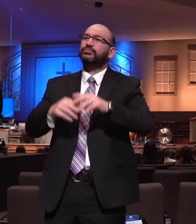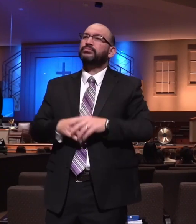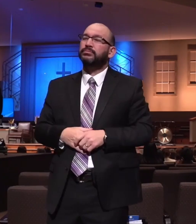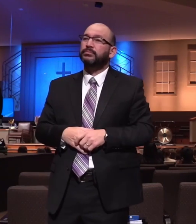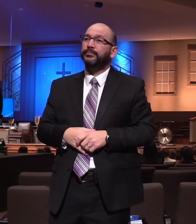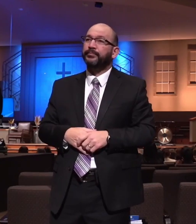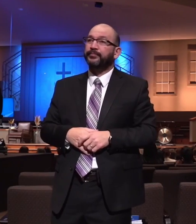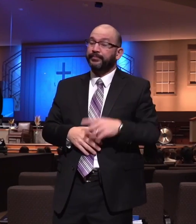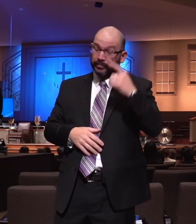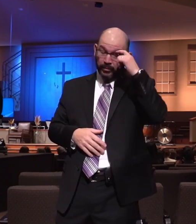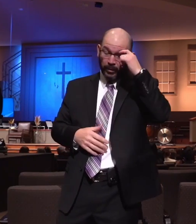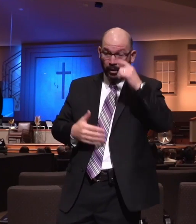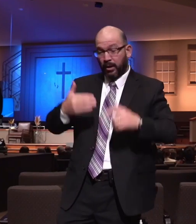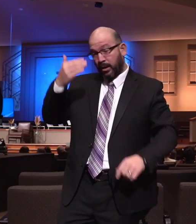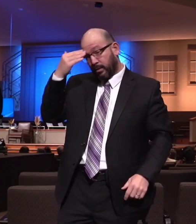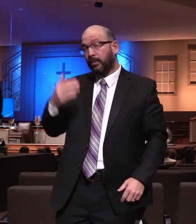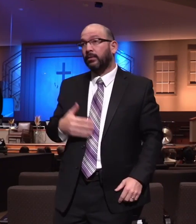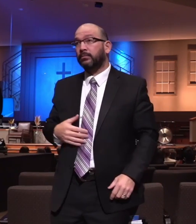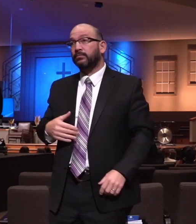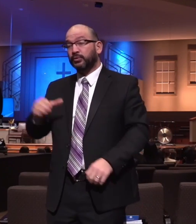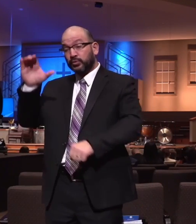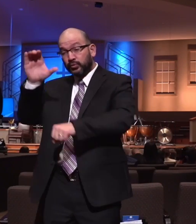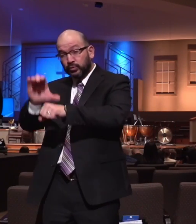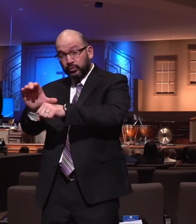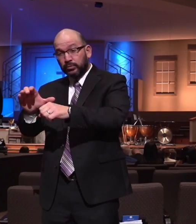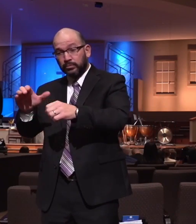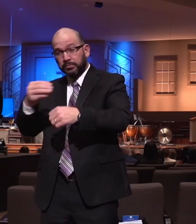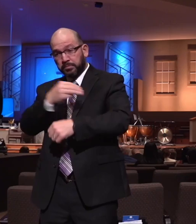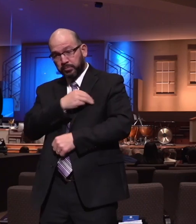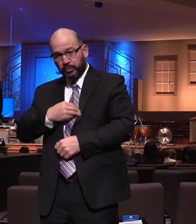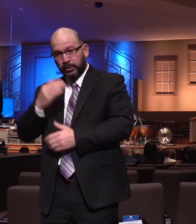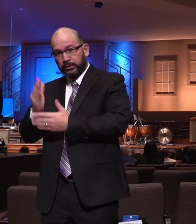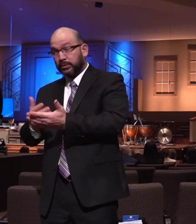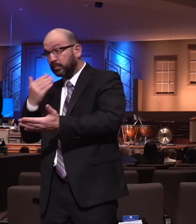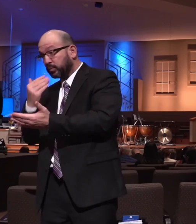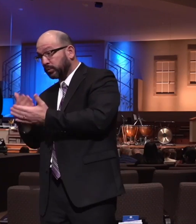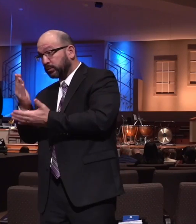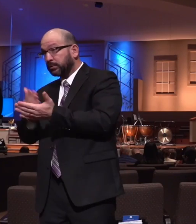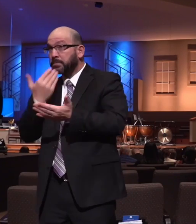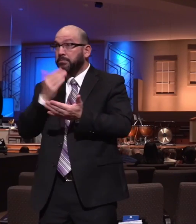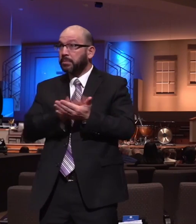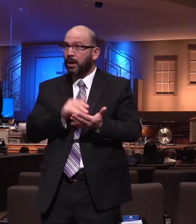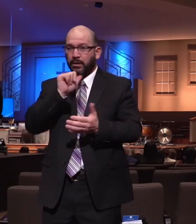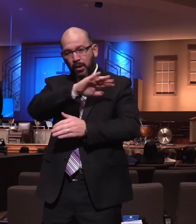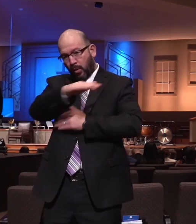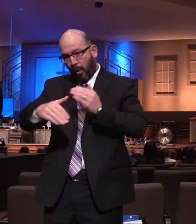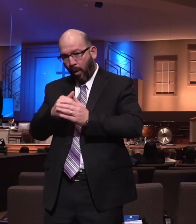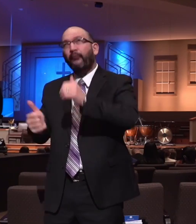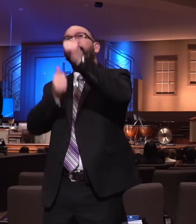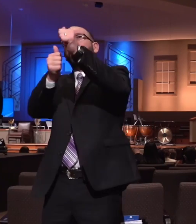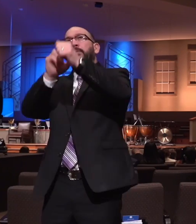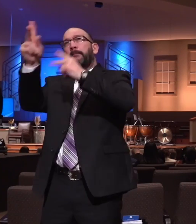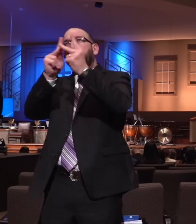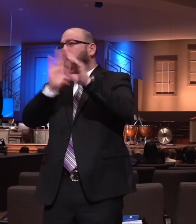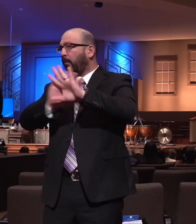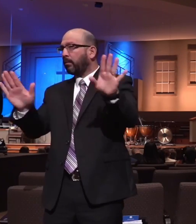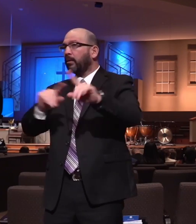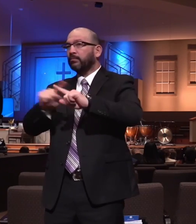100% of their members walking in truth. That's for sure. But John said, I want to rejoice. Now, listen carefully.